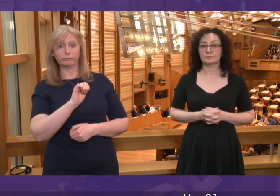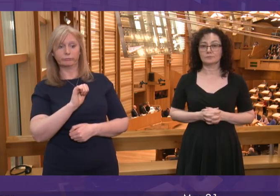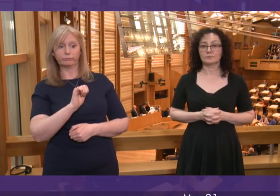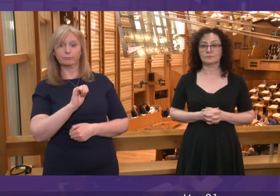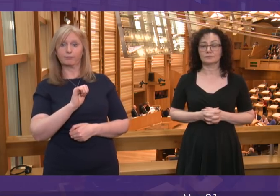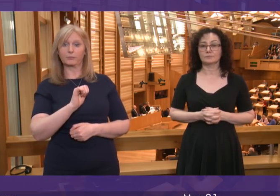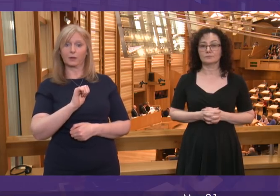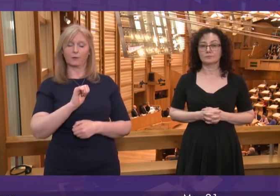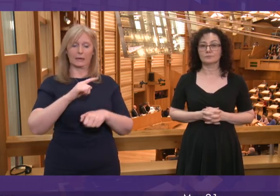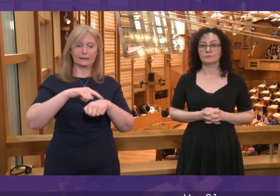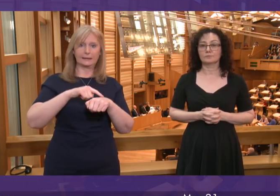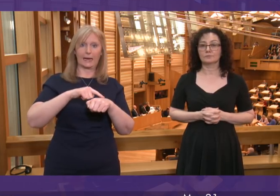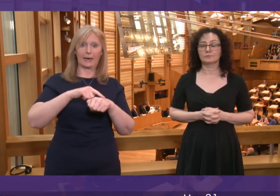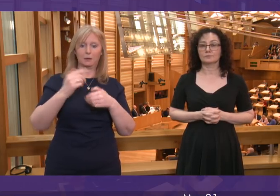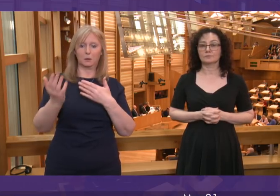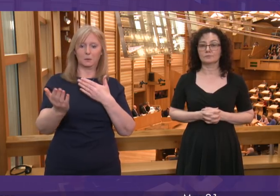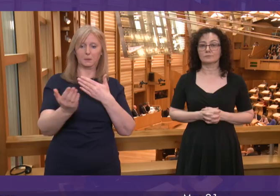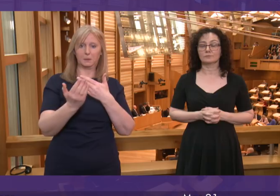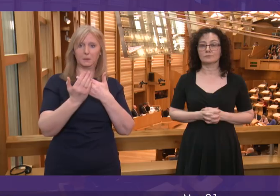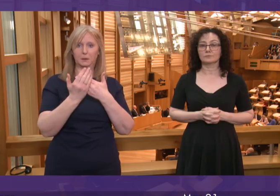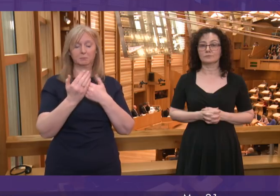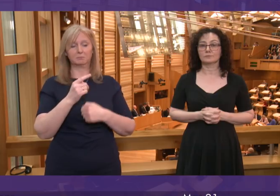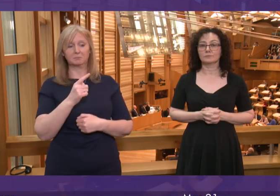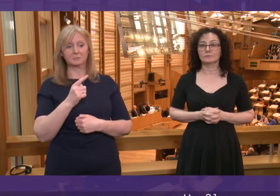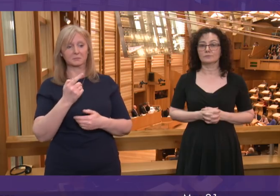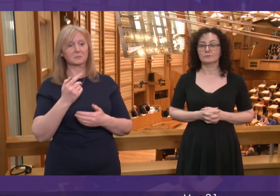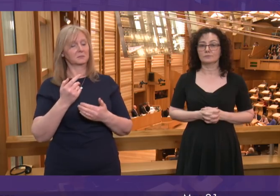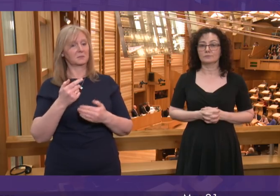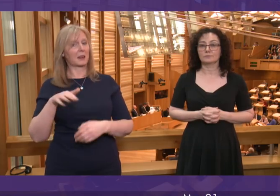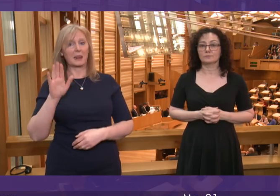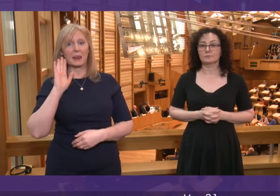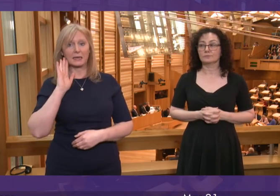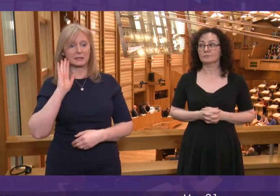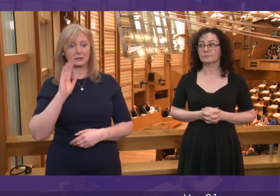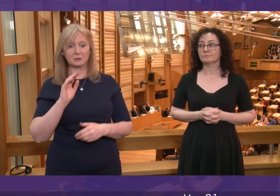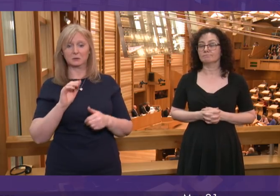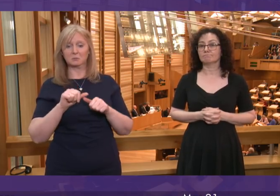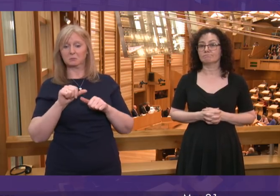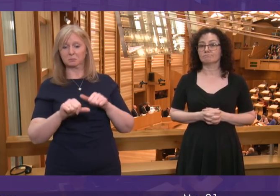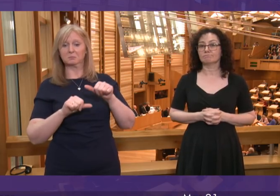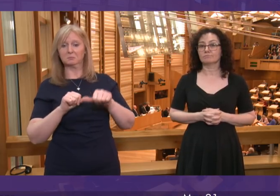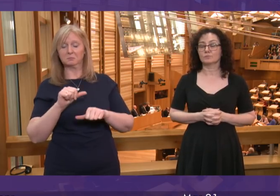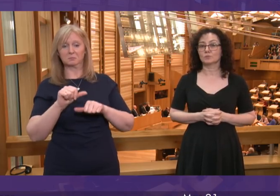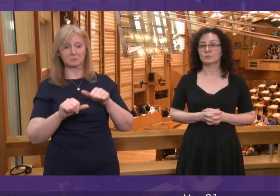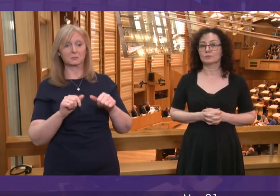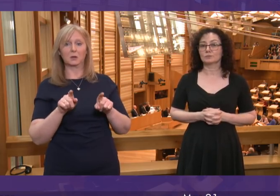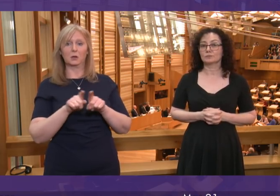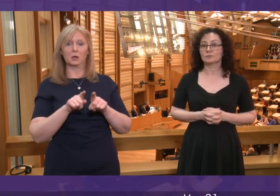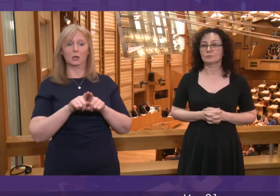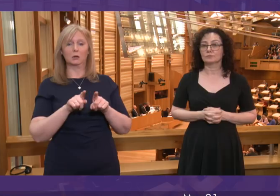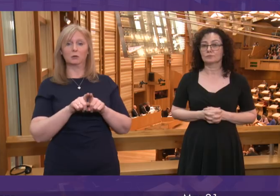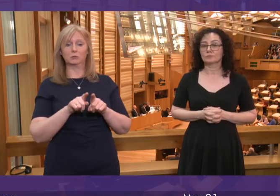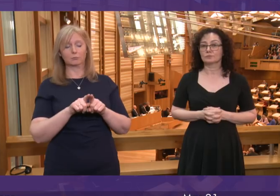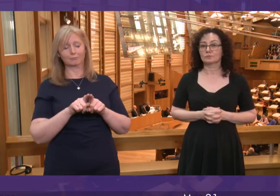to run down the clock. It was the Prime Minister who failed to listen and change course after the first defeat of her deal and then again after the second.